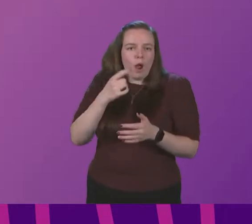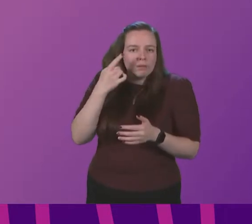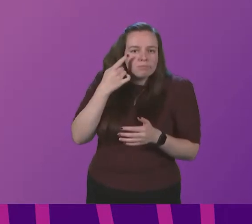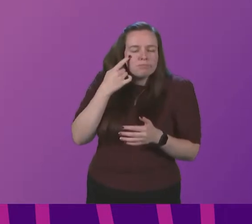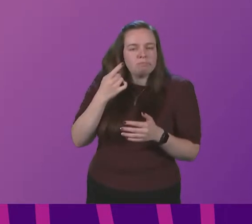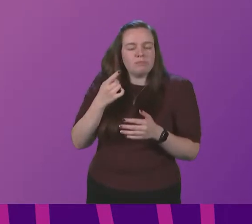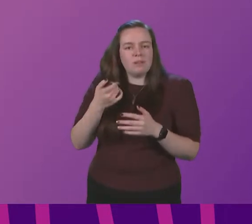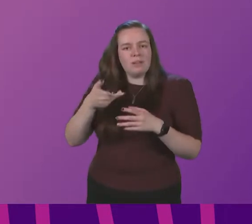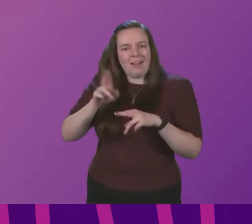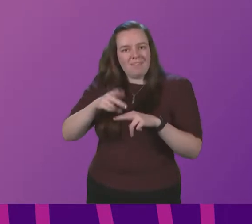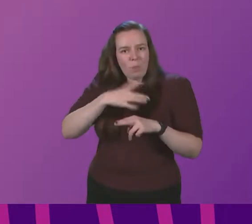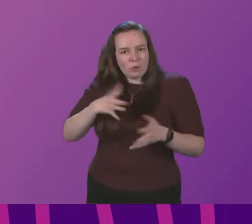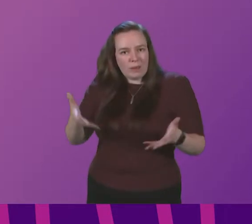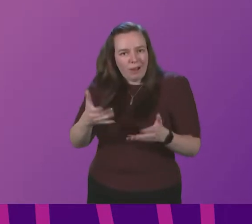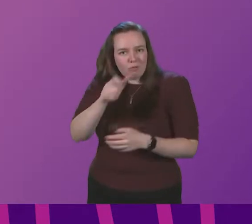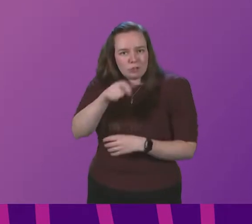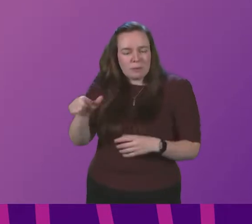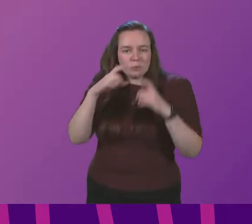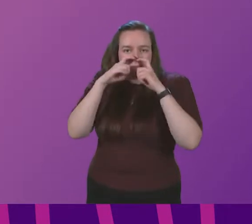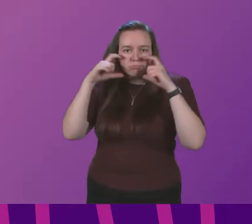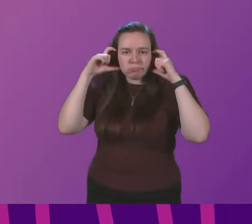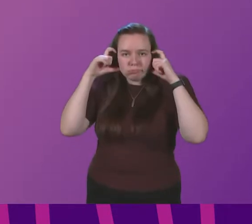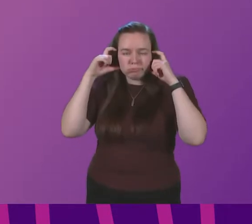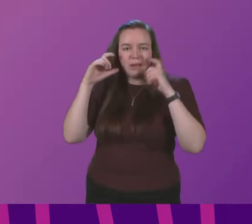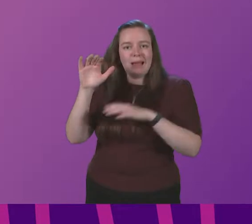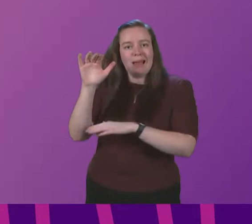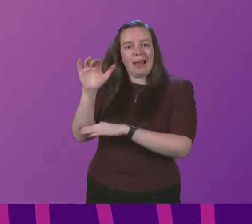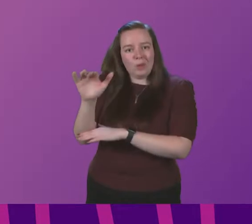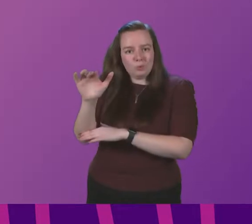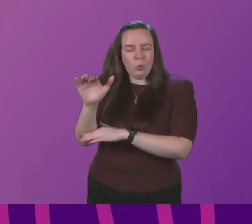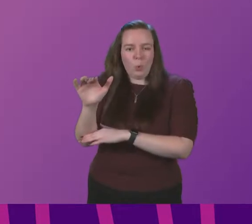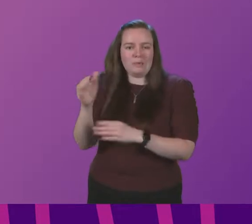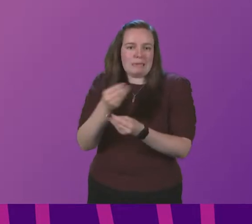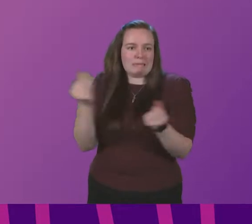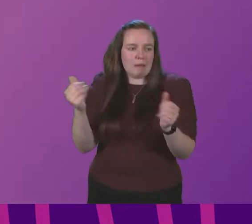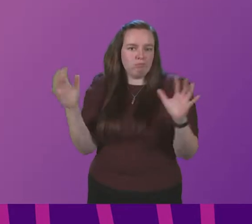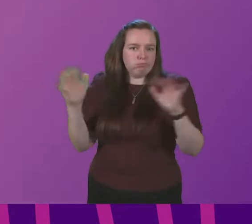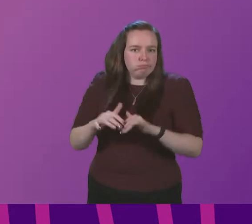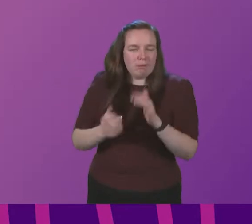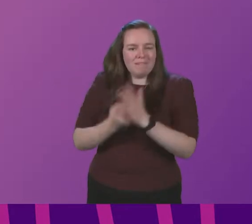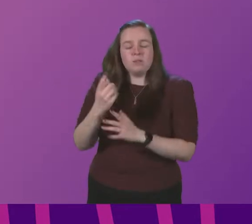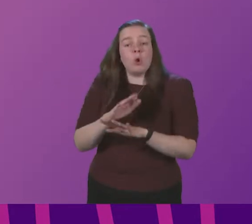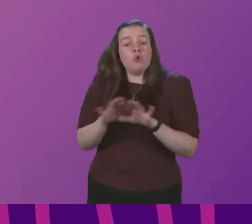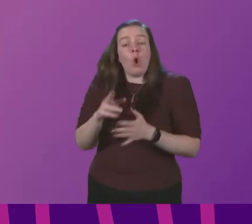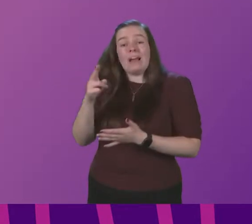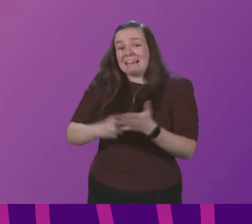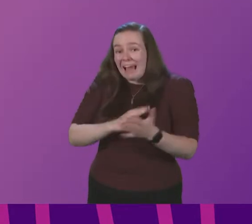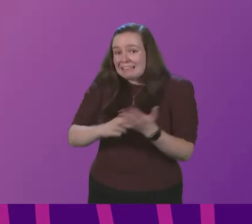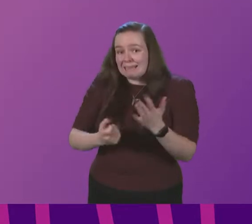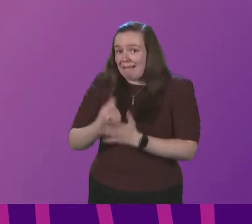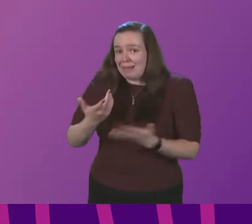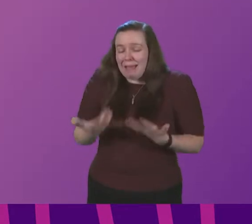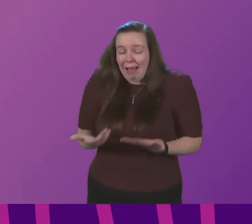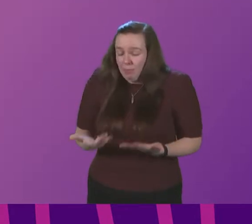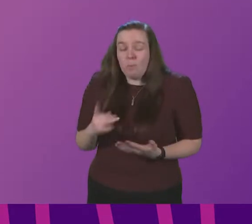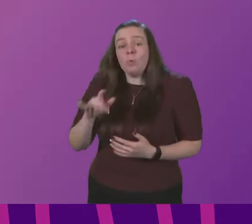in terms of whether we want to encourage people to wear face coverings even outdoors in some crowded events we not cancelling events at the moment